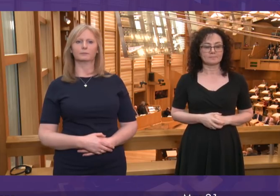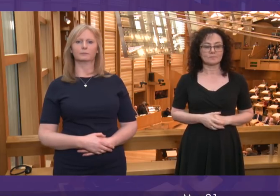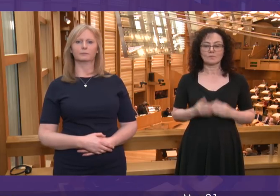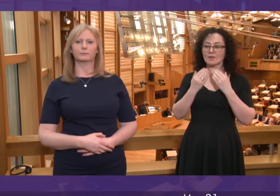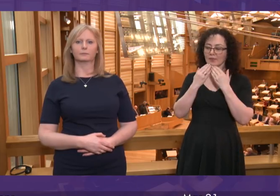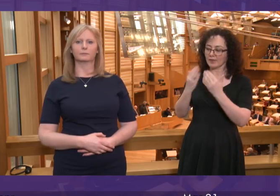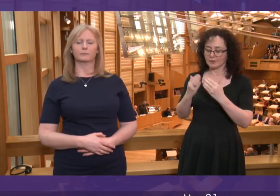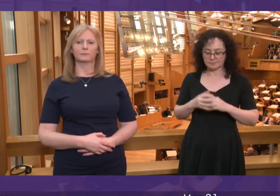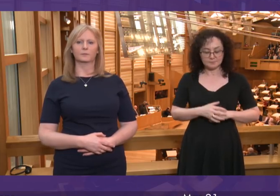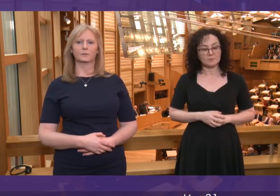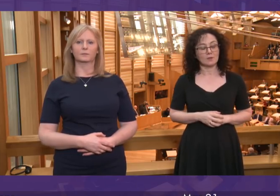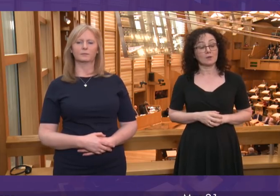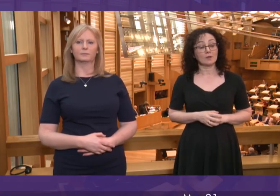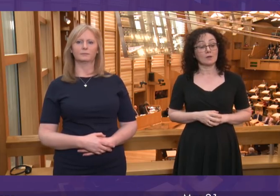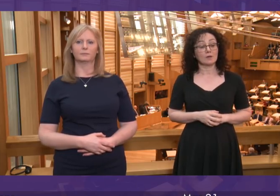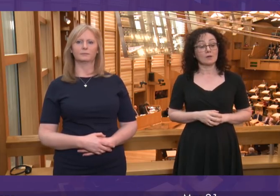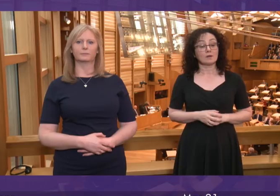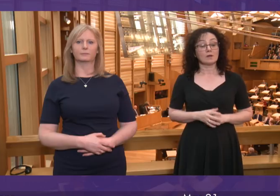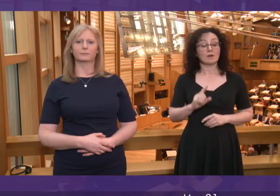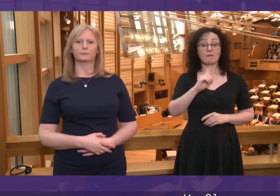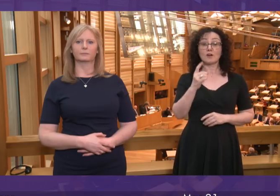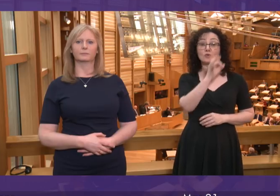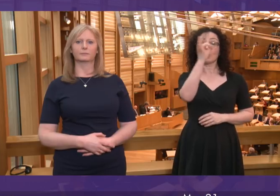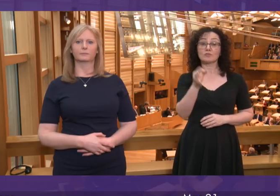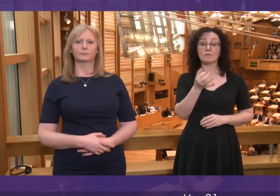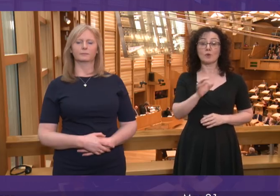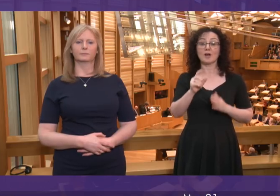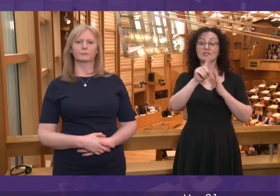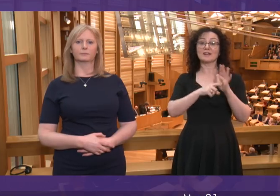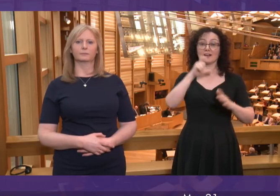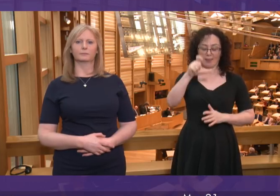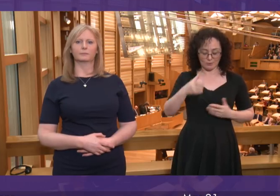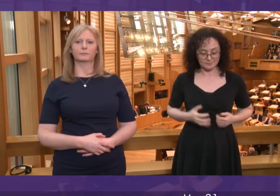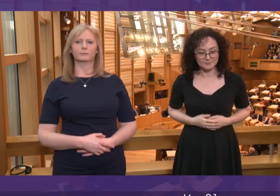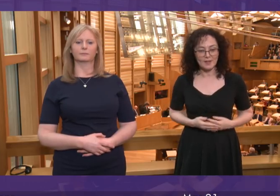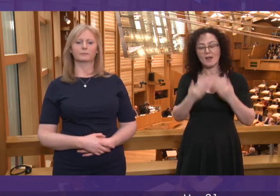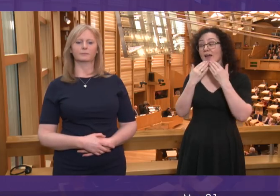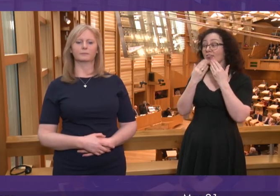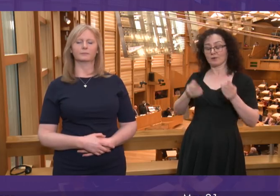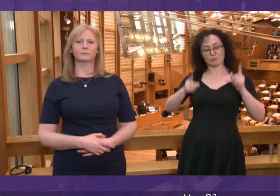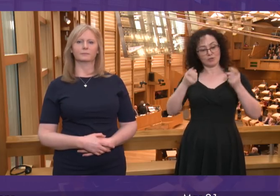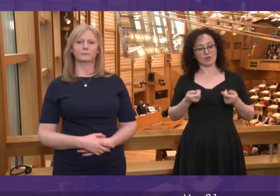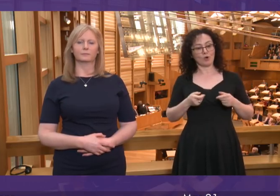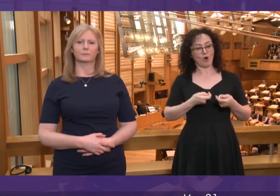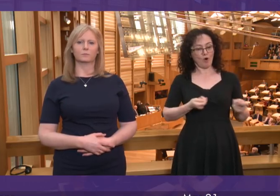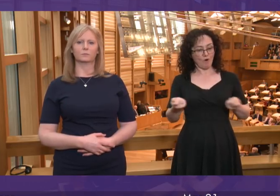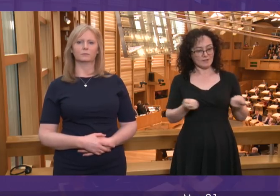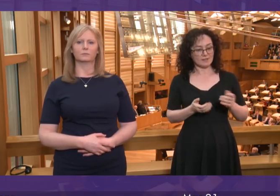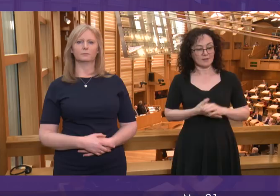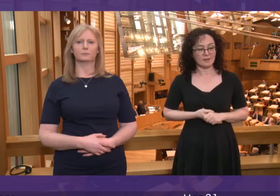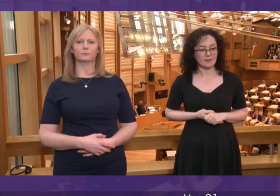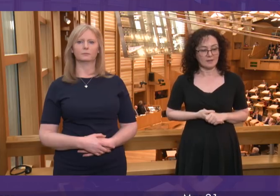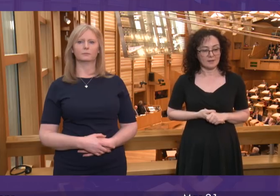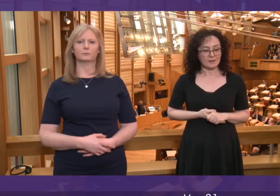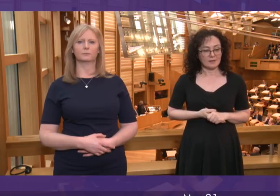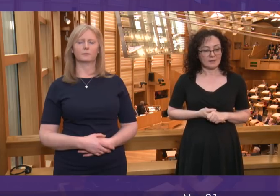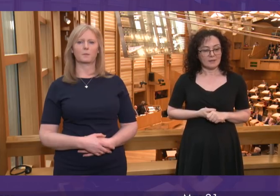Thank you. We turn now to our questions. The first question from Jackson Carlow. Thank you, presiding officer. Can I associate all of us in the